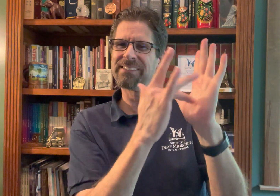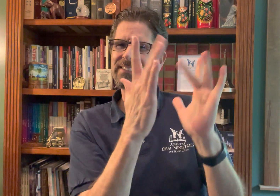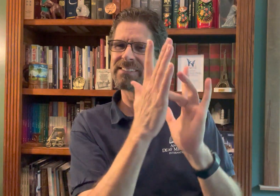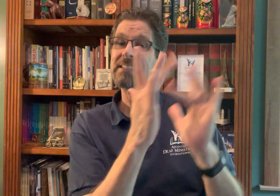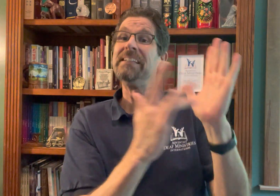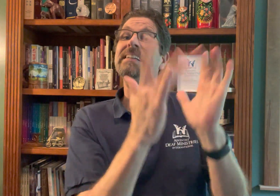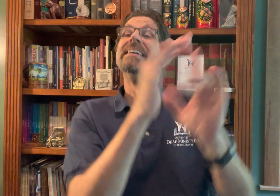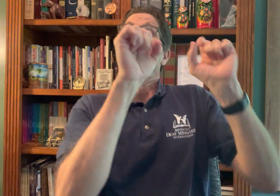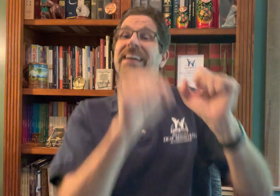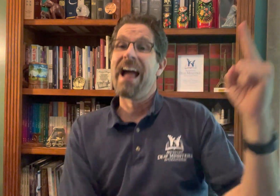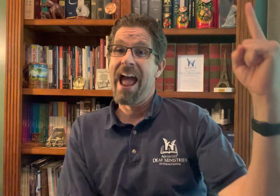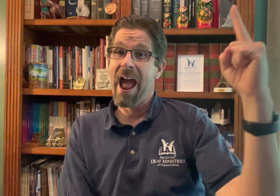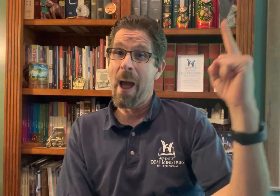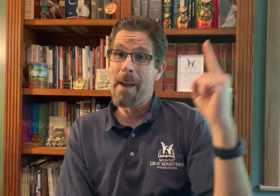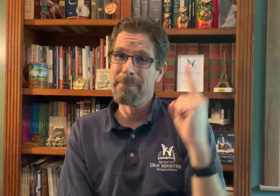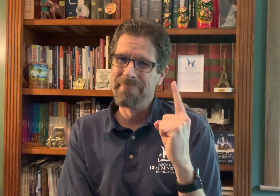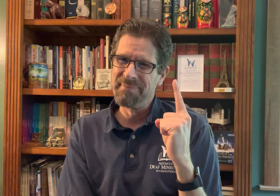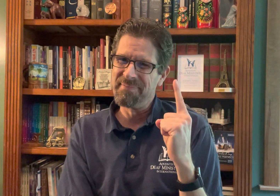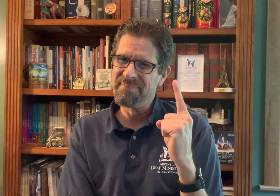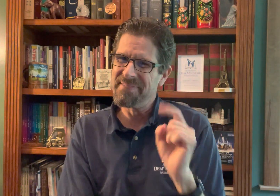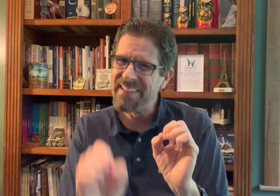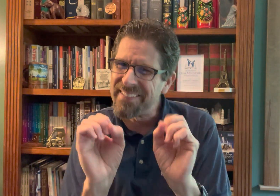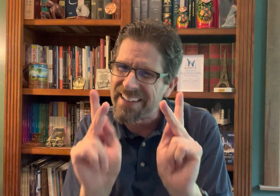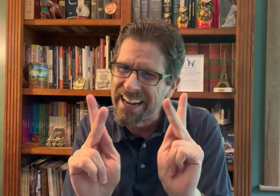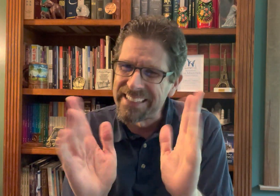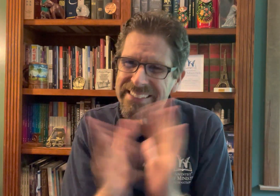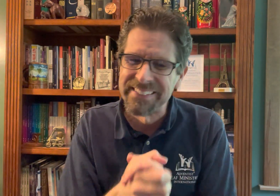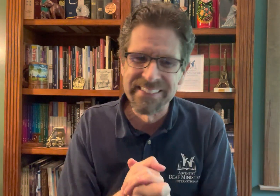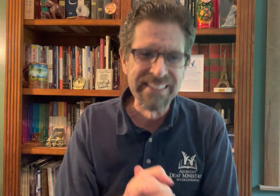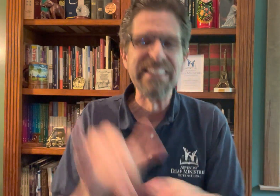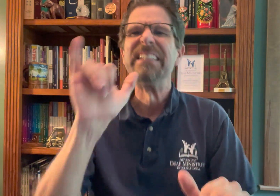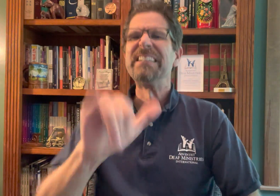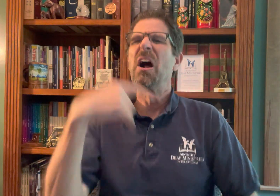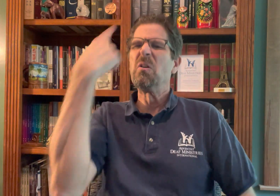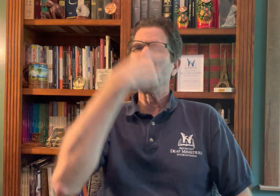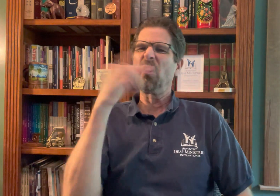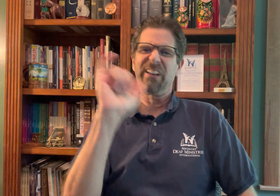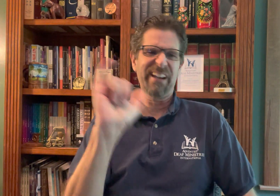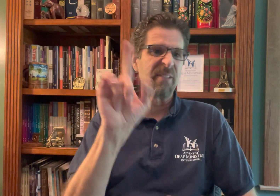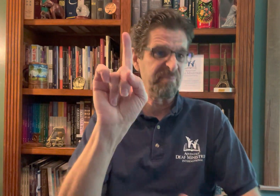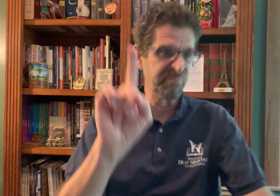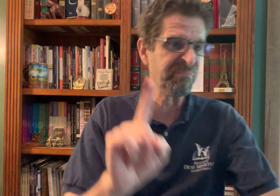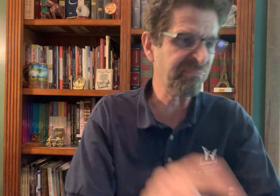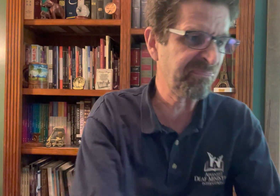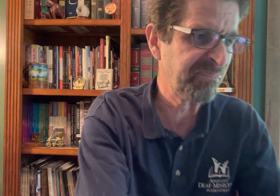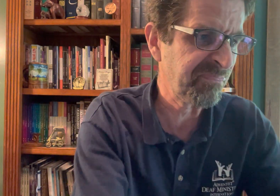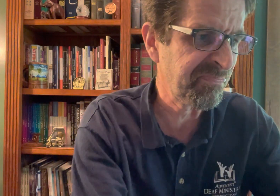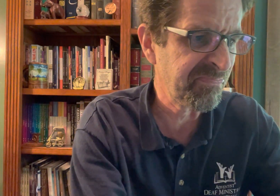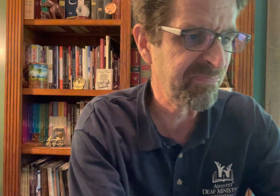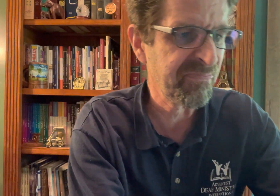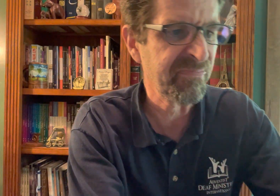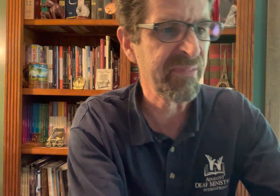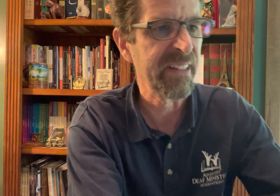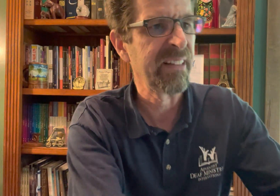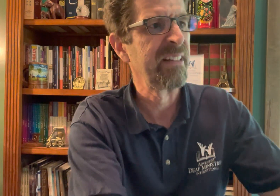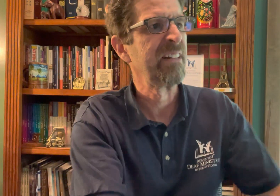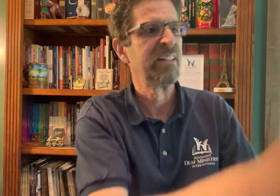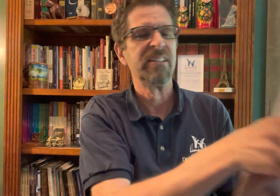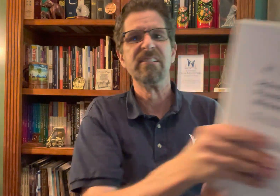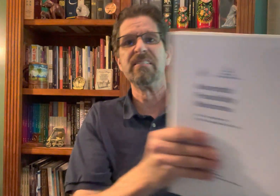the global deaf for Jesus so that Jesus can come. I want to show you what it looks